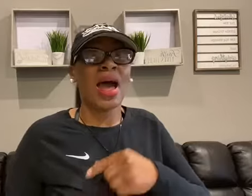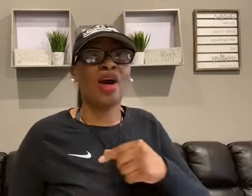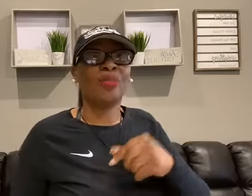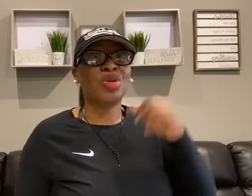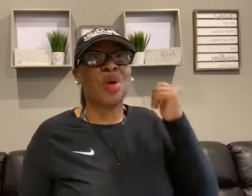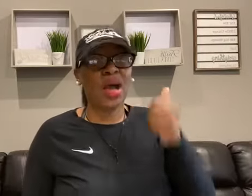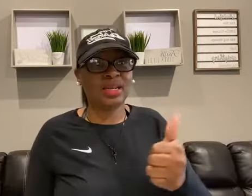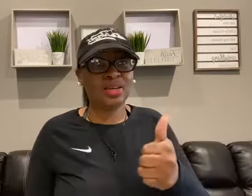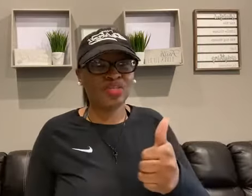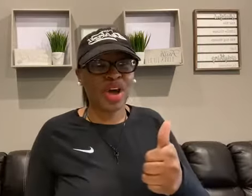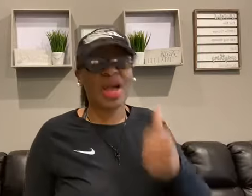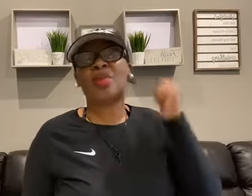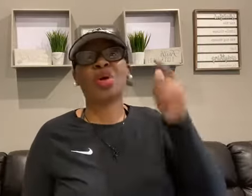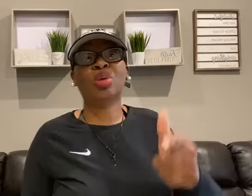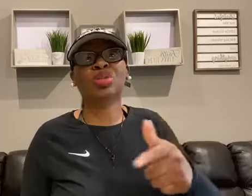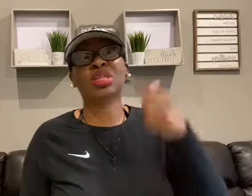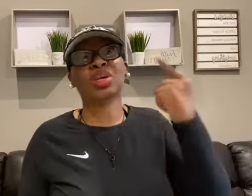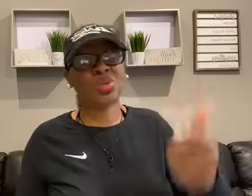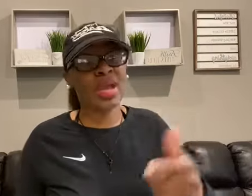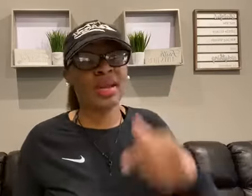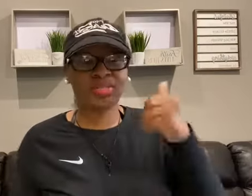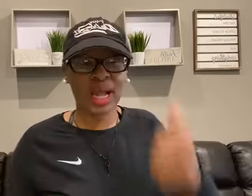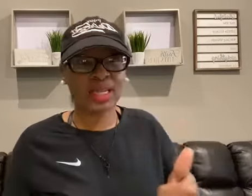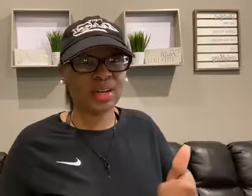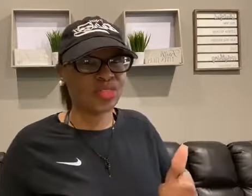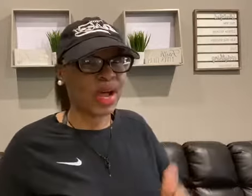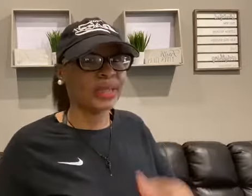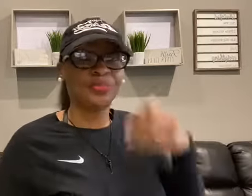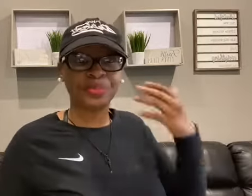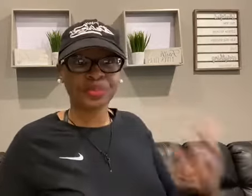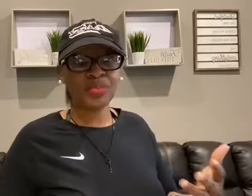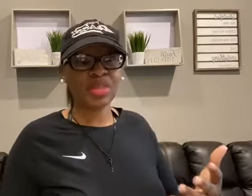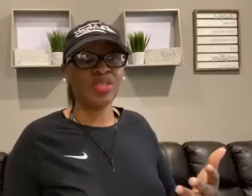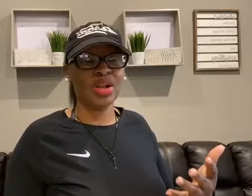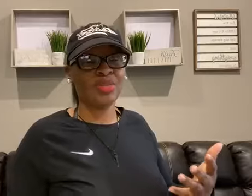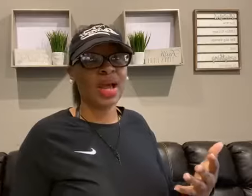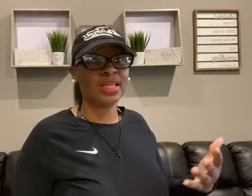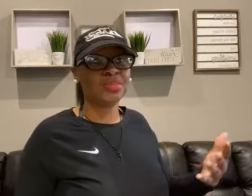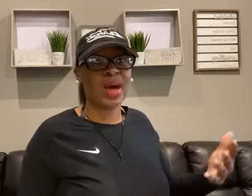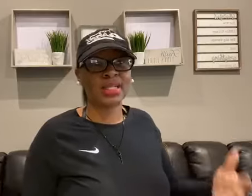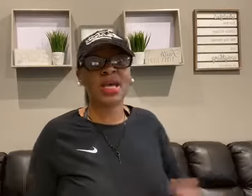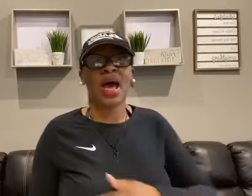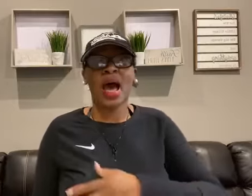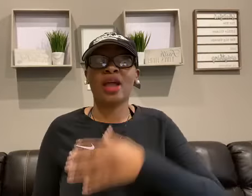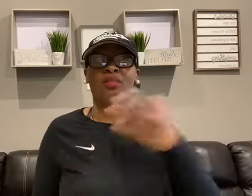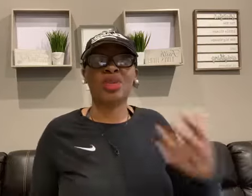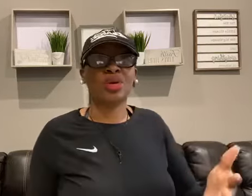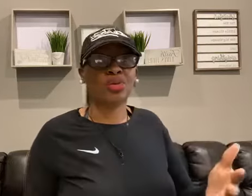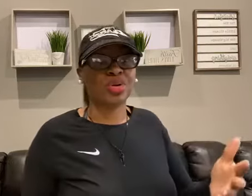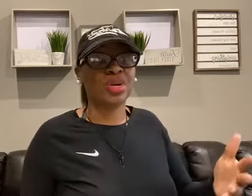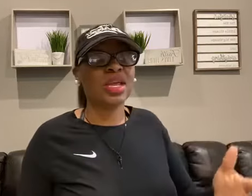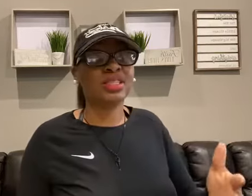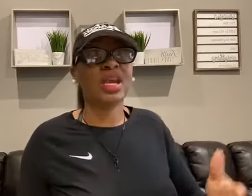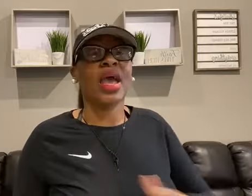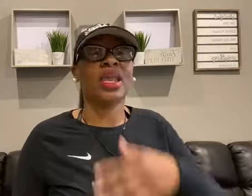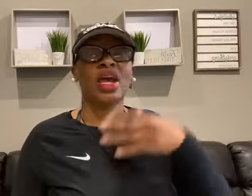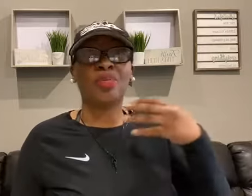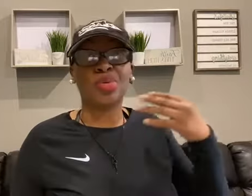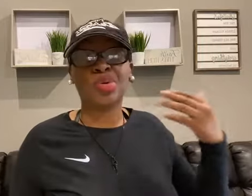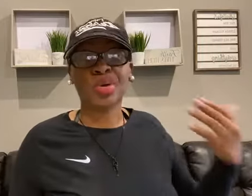I help you identify, I help coaches and creatives identify their blind spots. I help narrow your niche and I help you